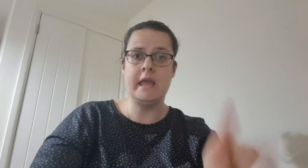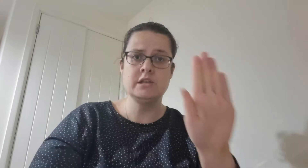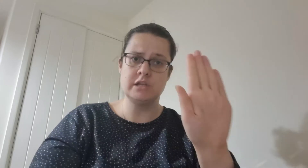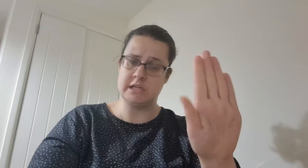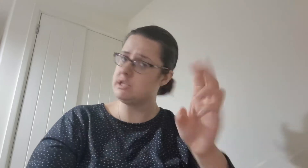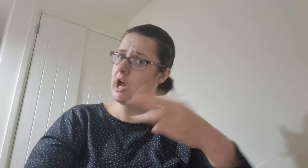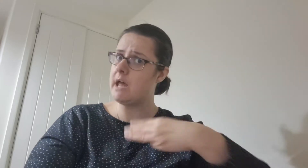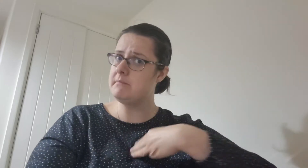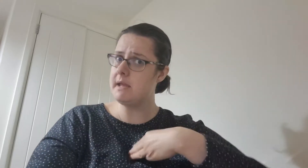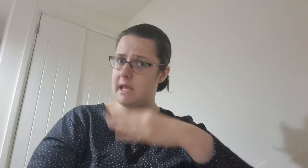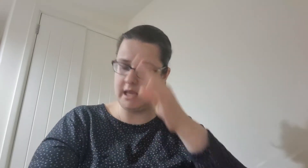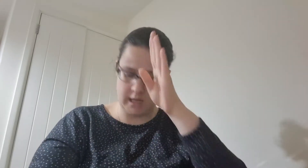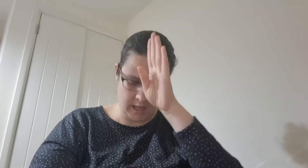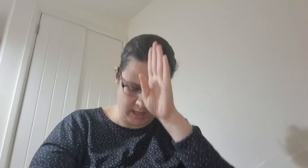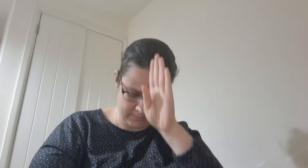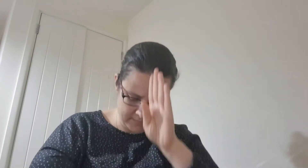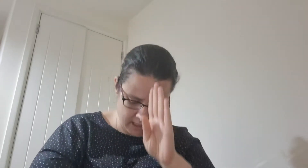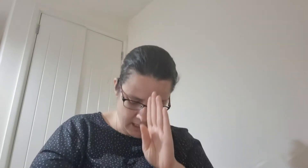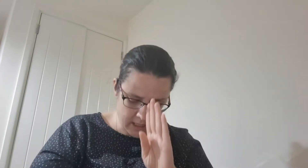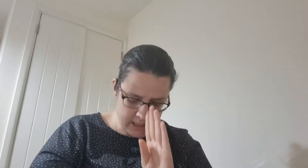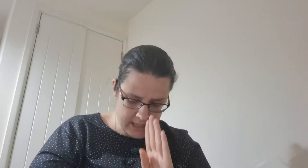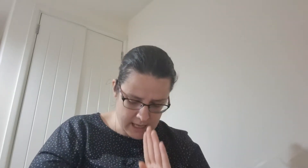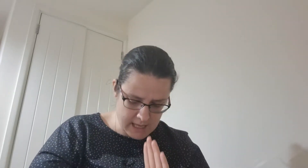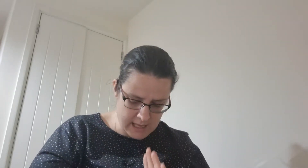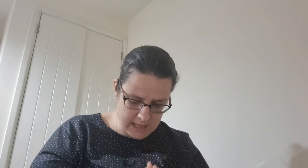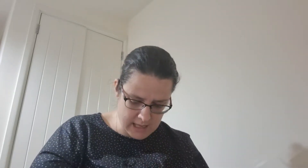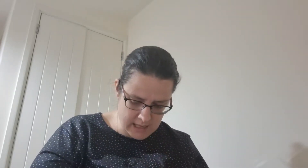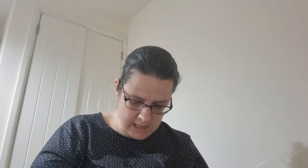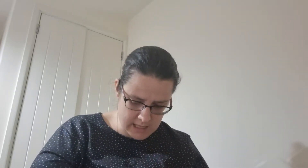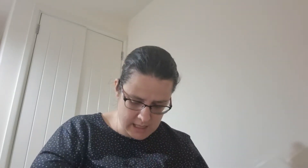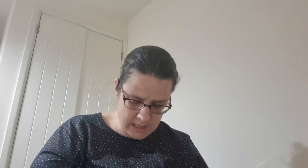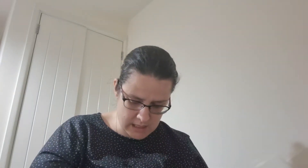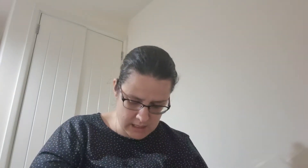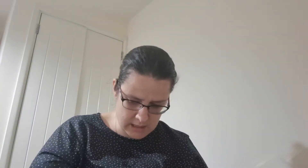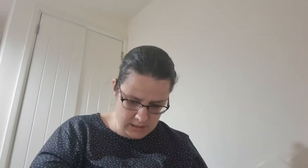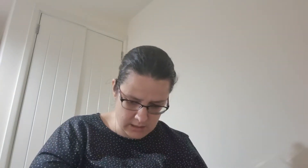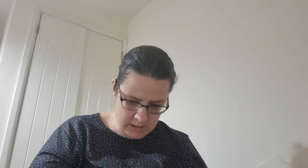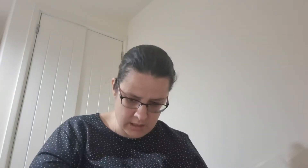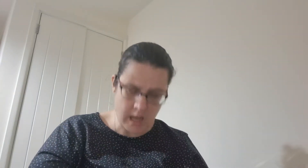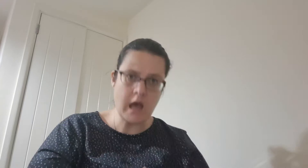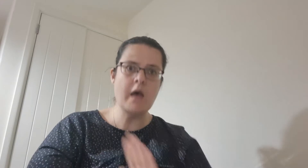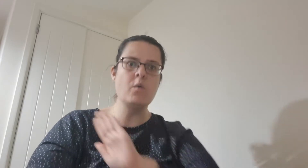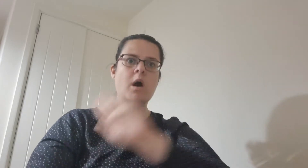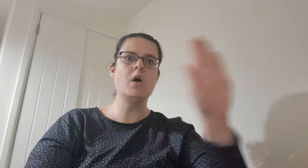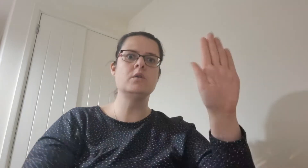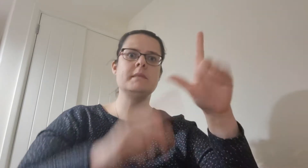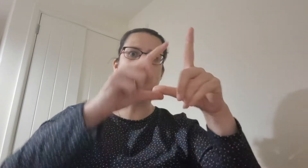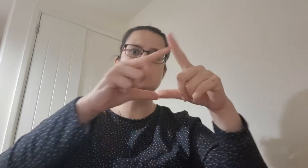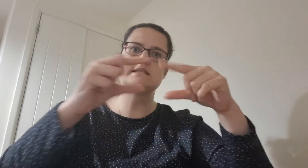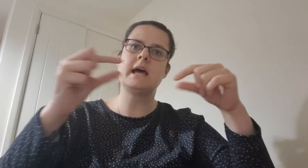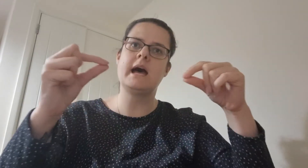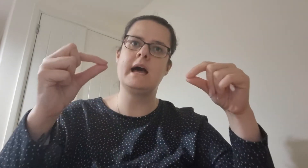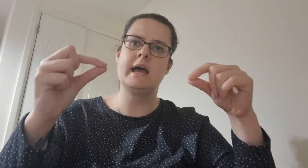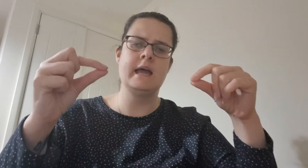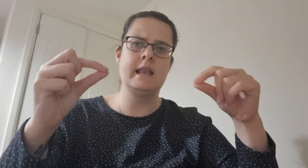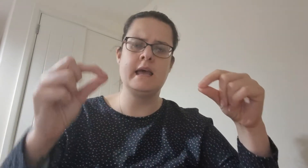try to shut me or cut me down I won't be silent,